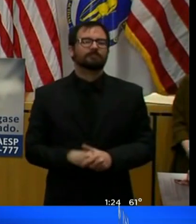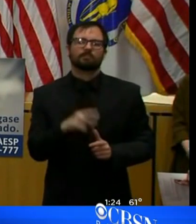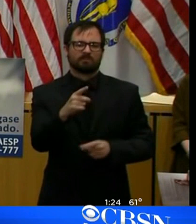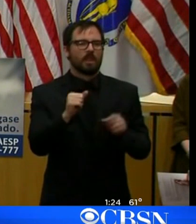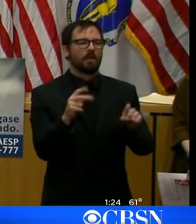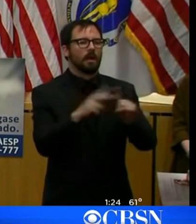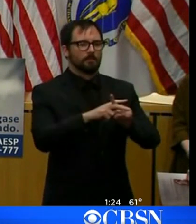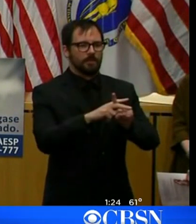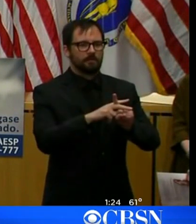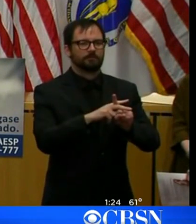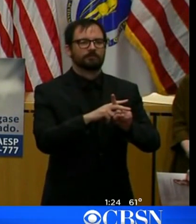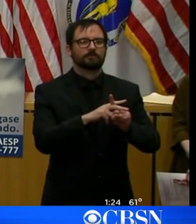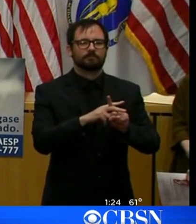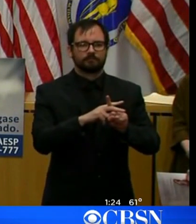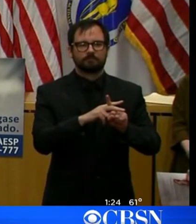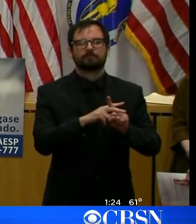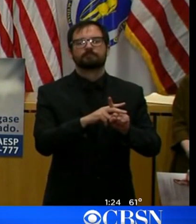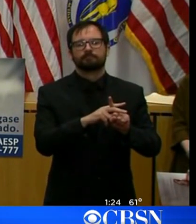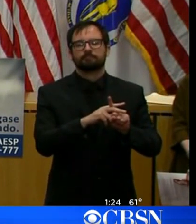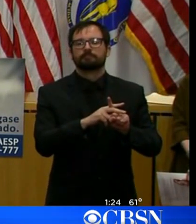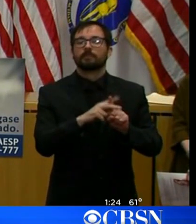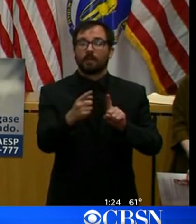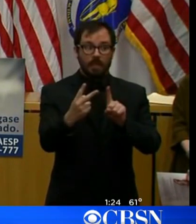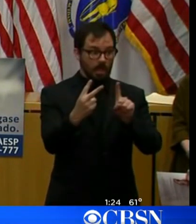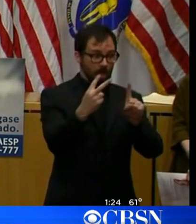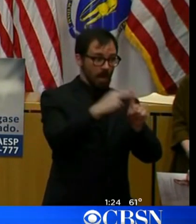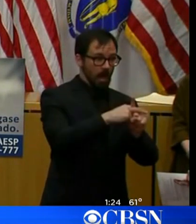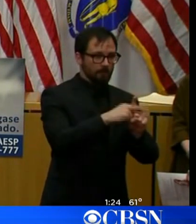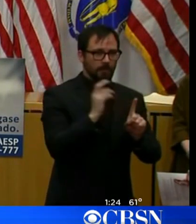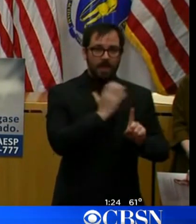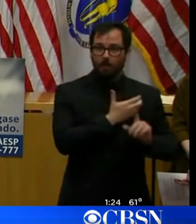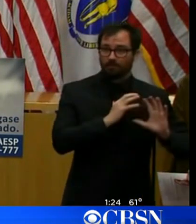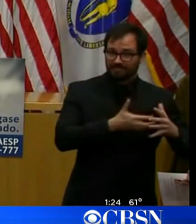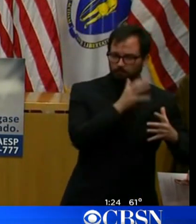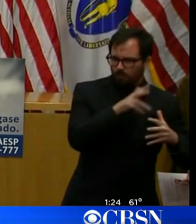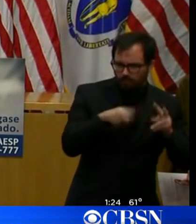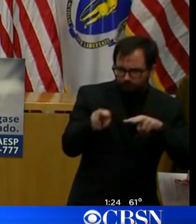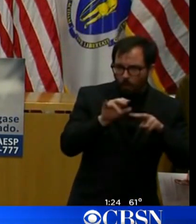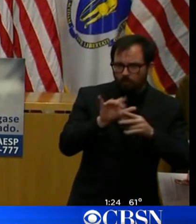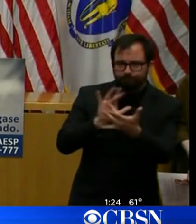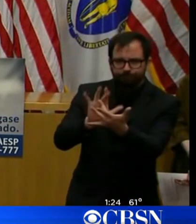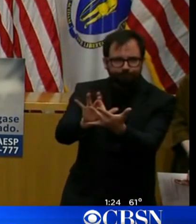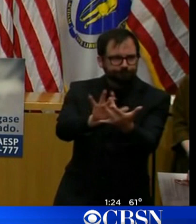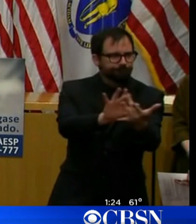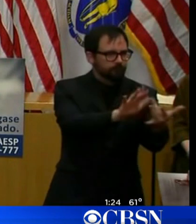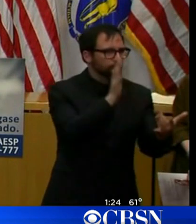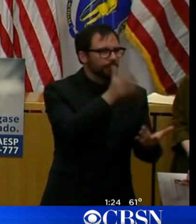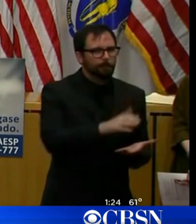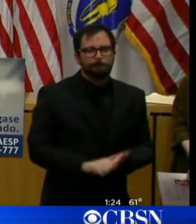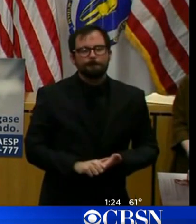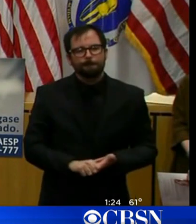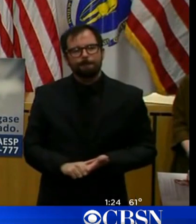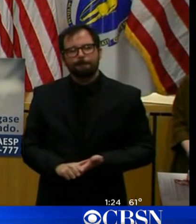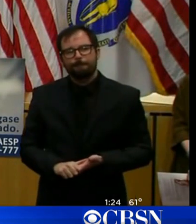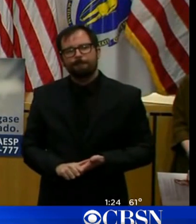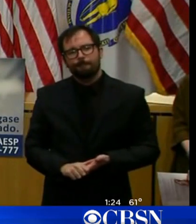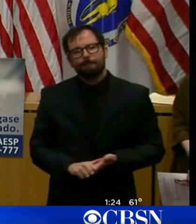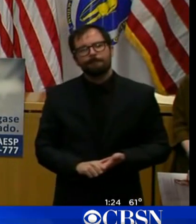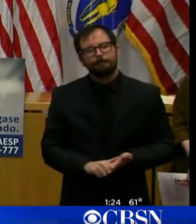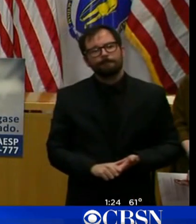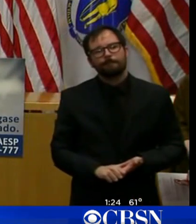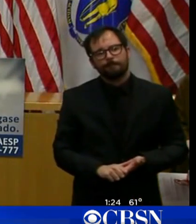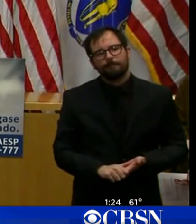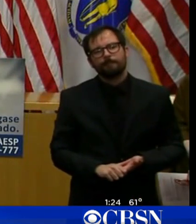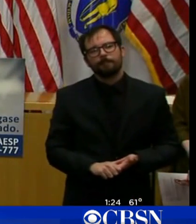Some companies are already making face shields, test swabs, and medical gowns. Form labs in Somerville is 3-D